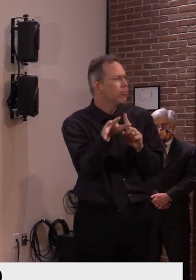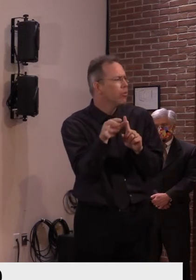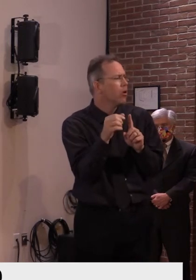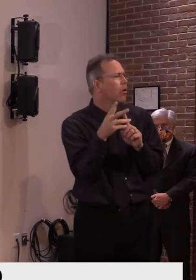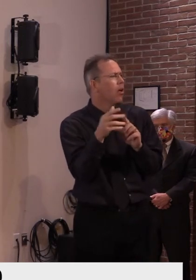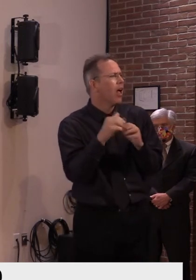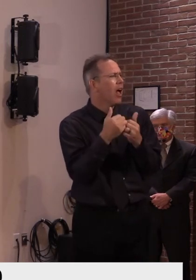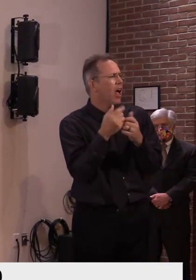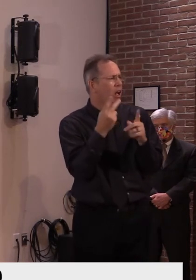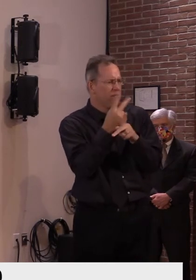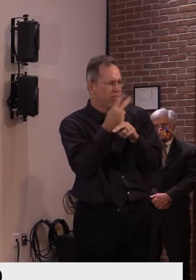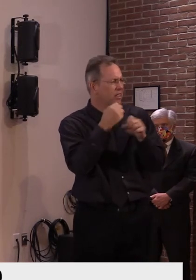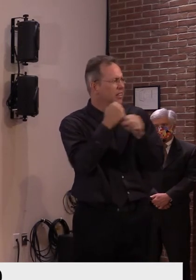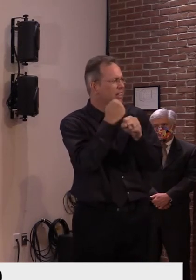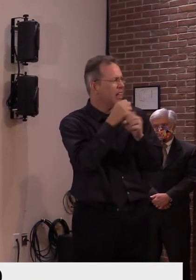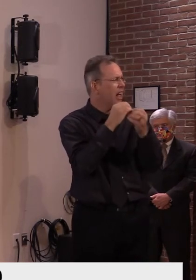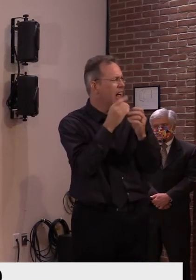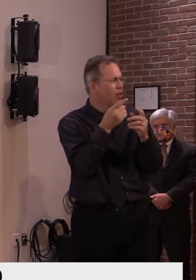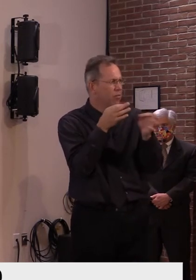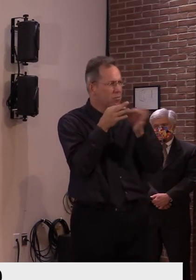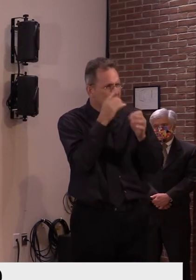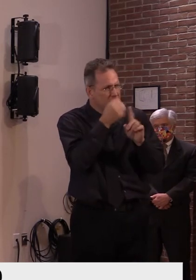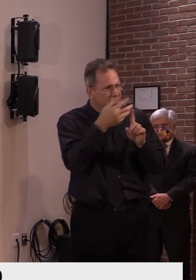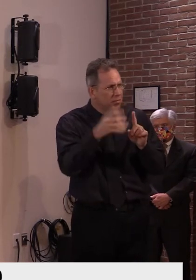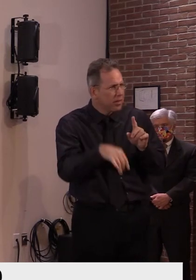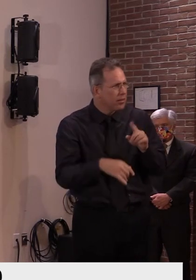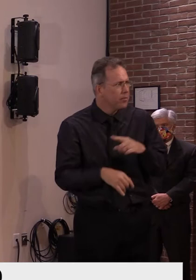Uh, you, Joe. you're talking about the one on page 19?